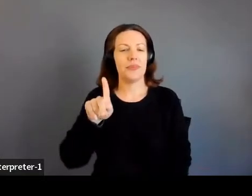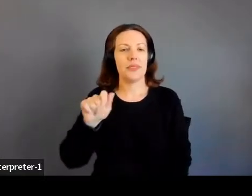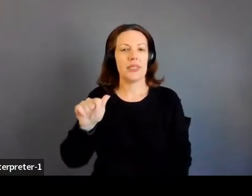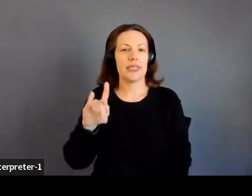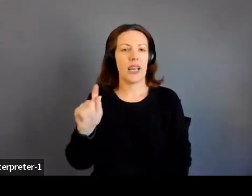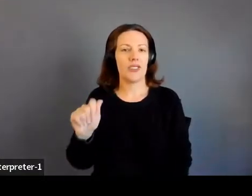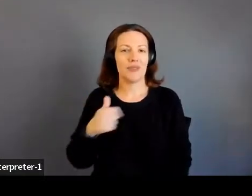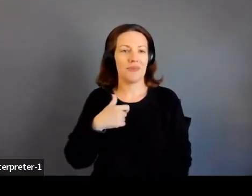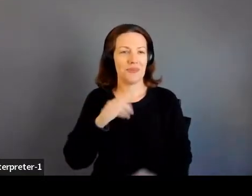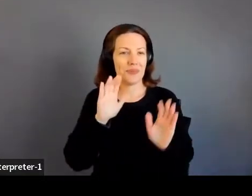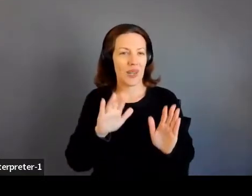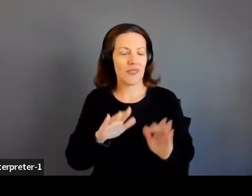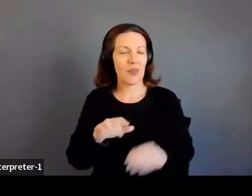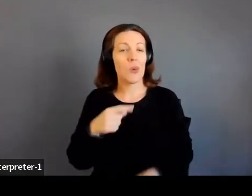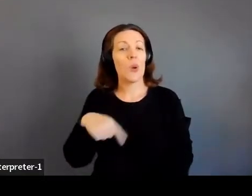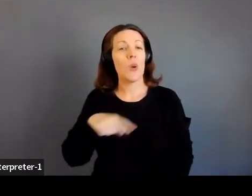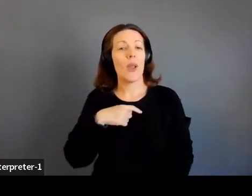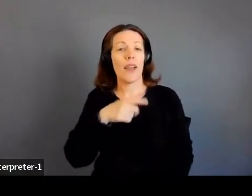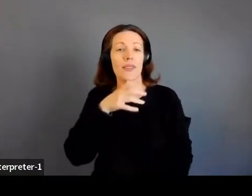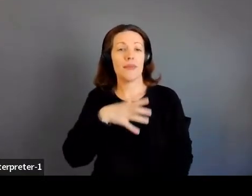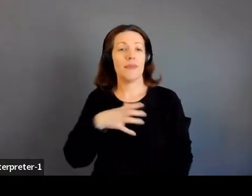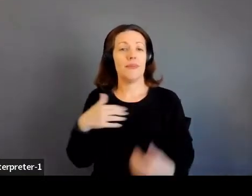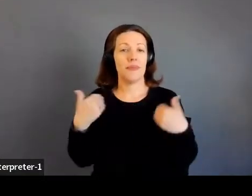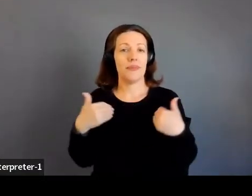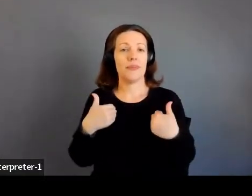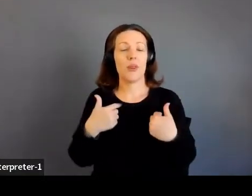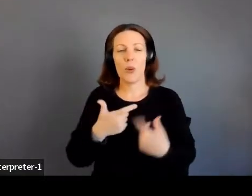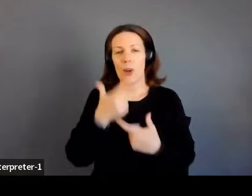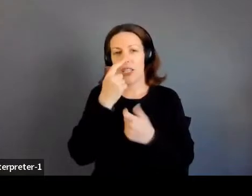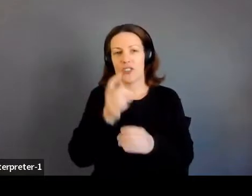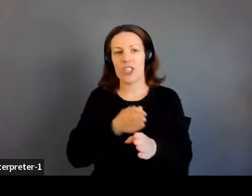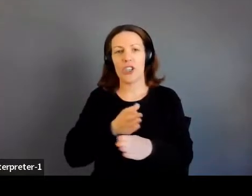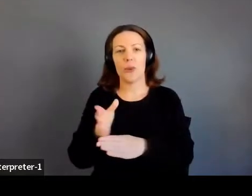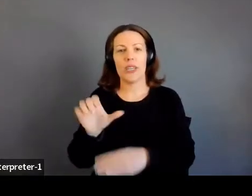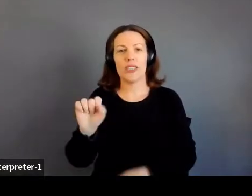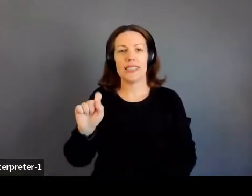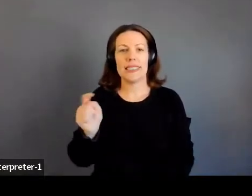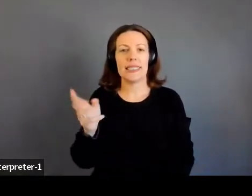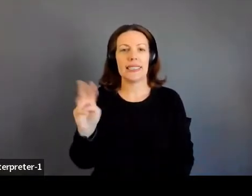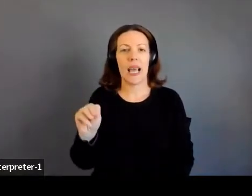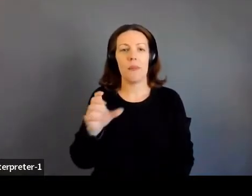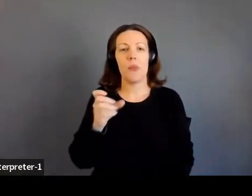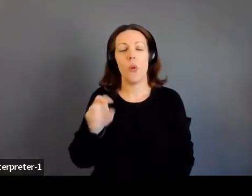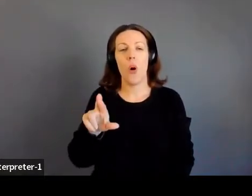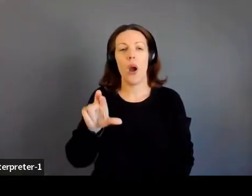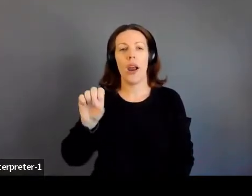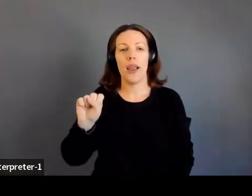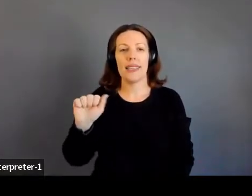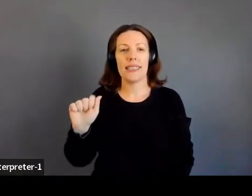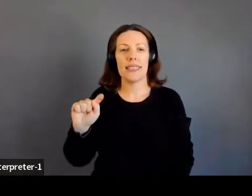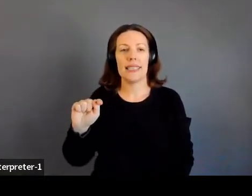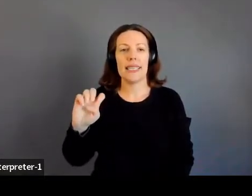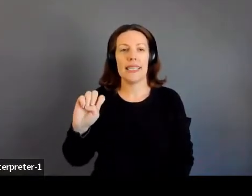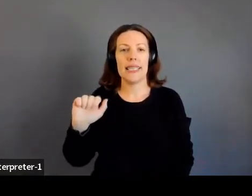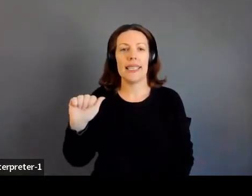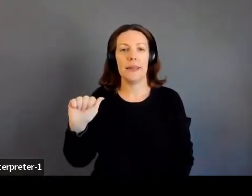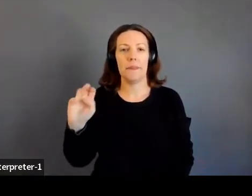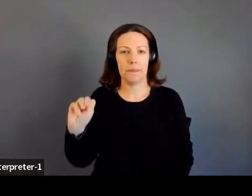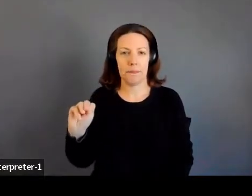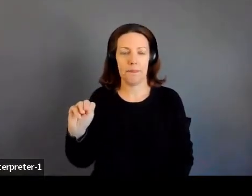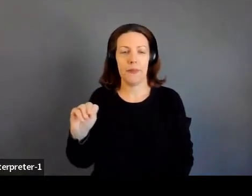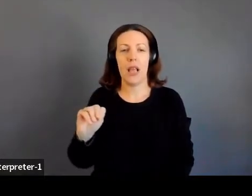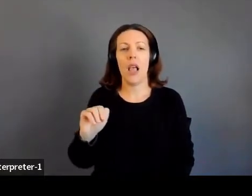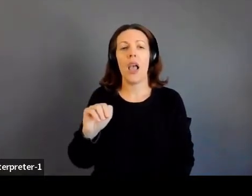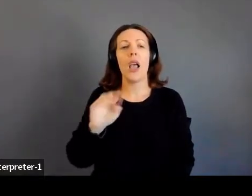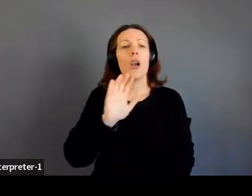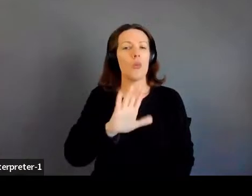ladies in our audience who are interested in careers in STEM or even STEAM. Given your background, do you